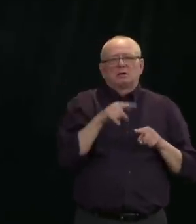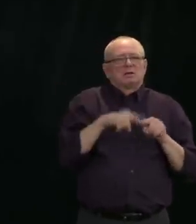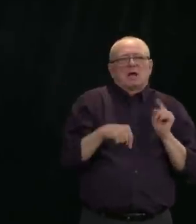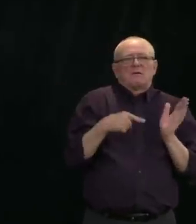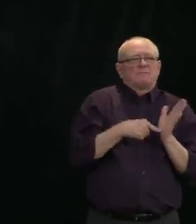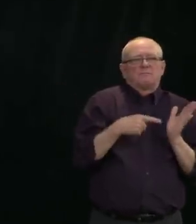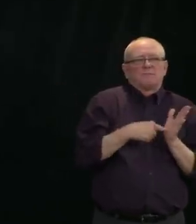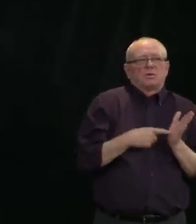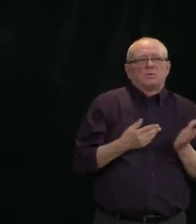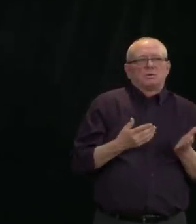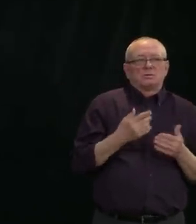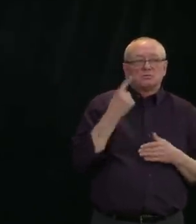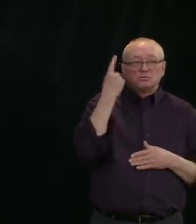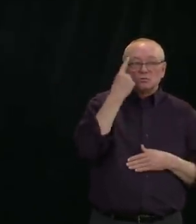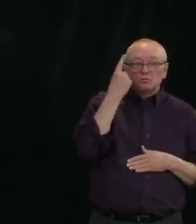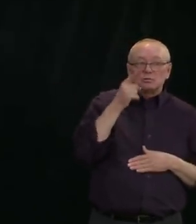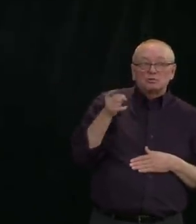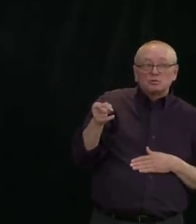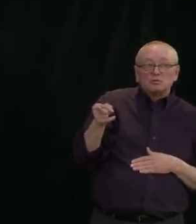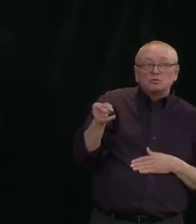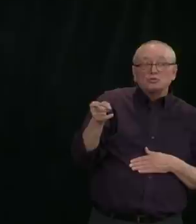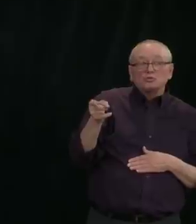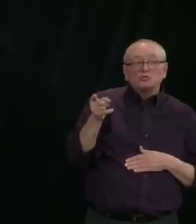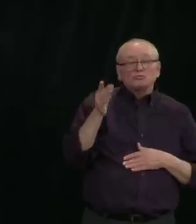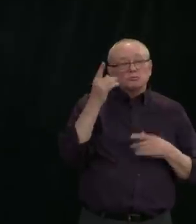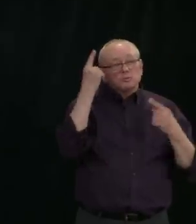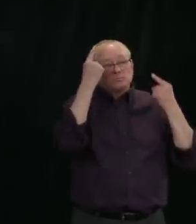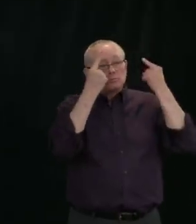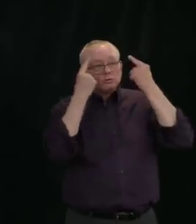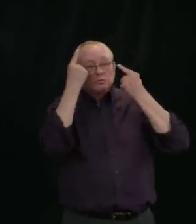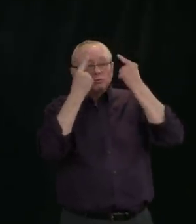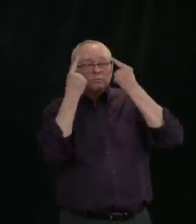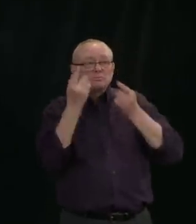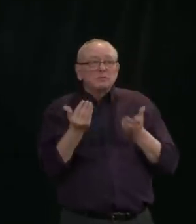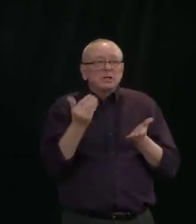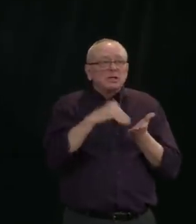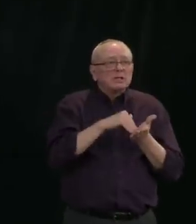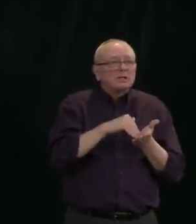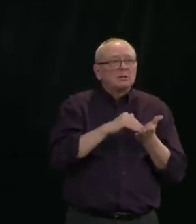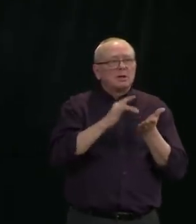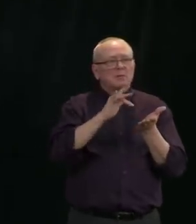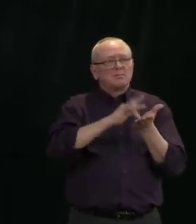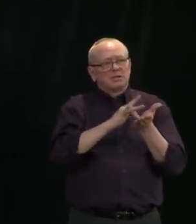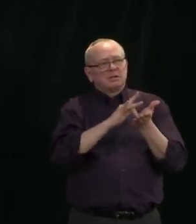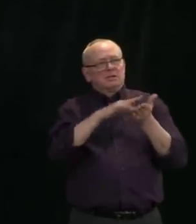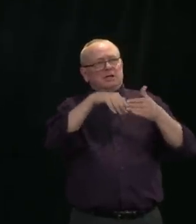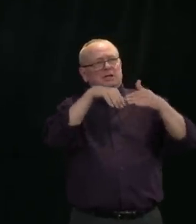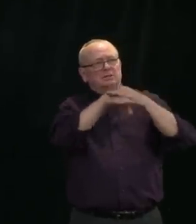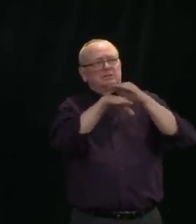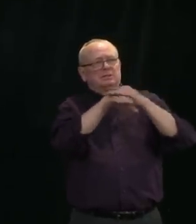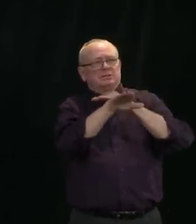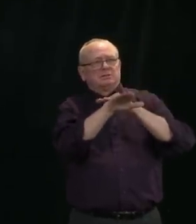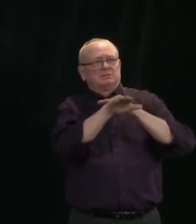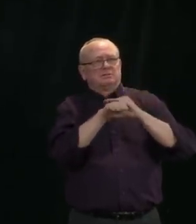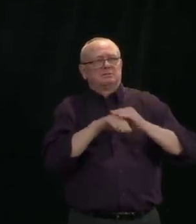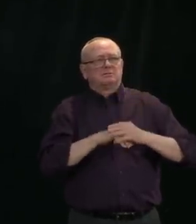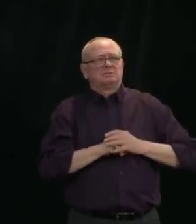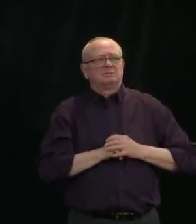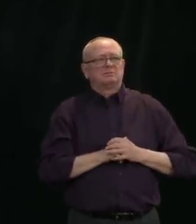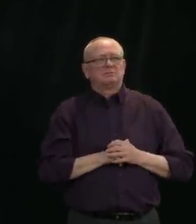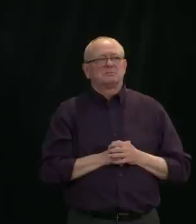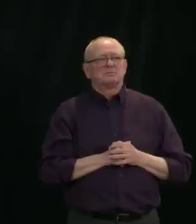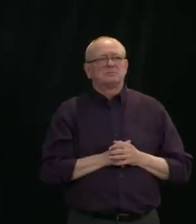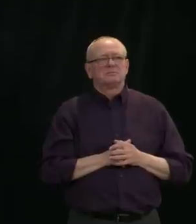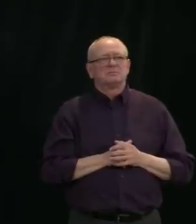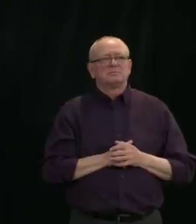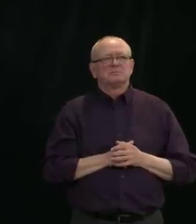already reducing medical access for rural Albertans and all Albertans? I completely reject the premise of your question, Alicia. There's